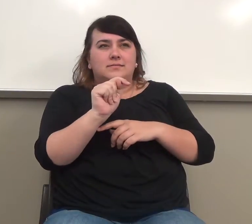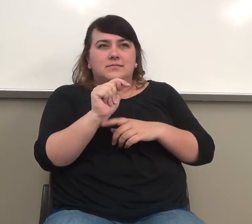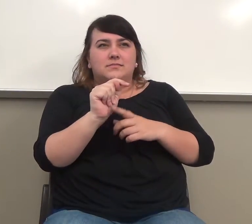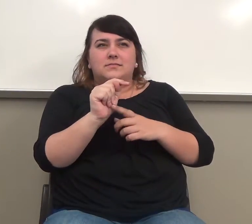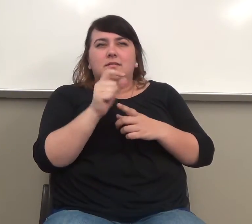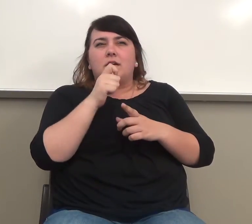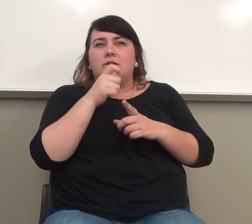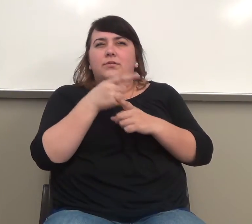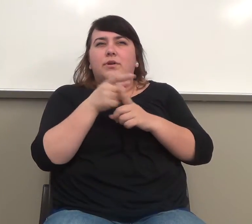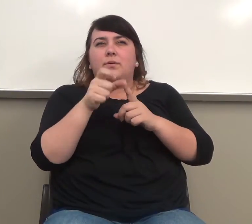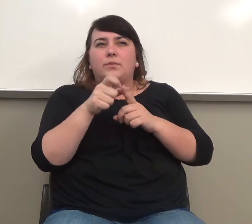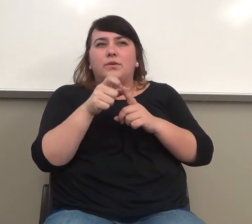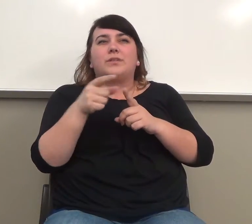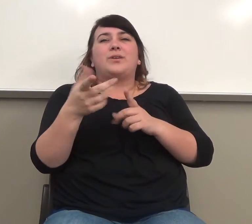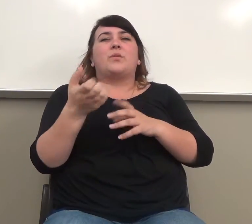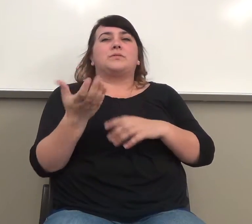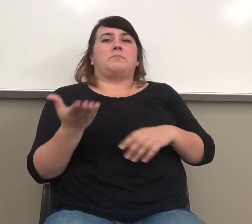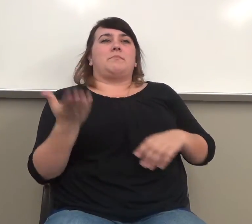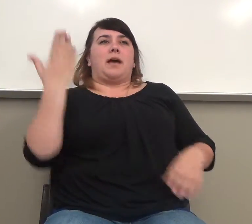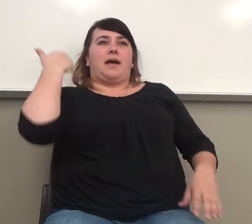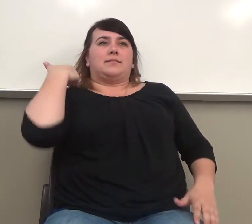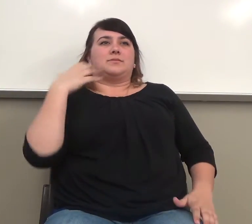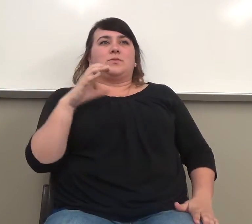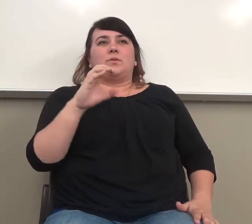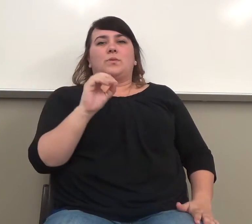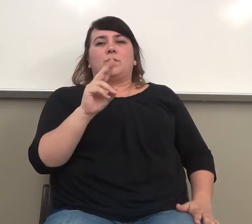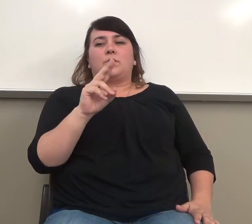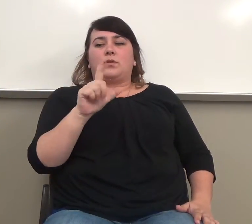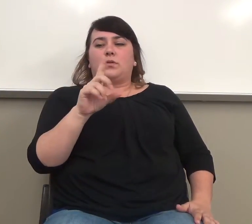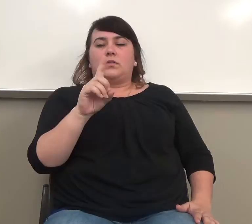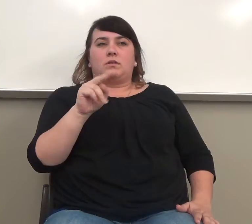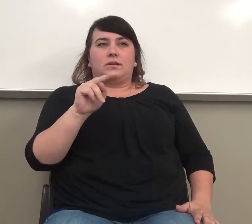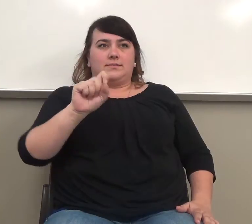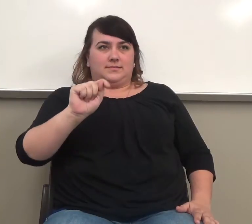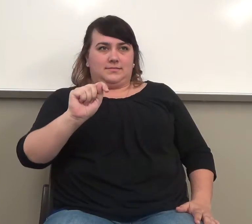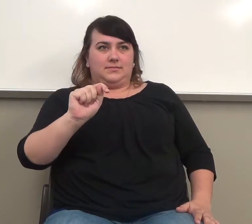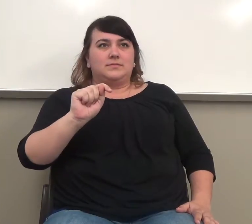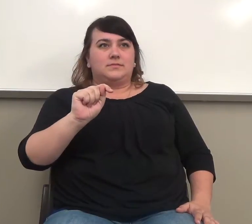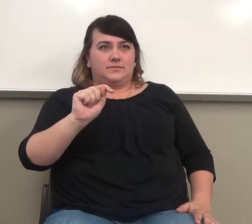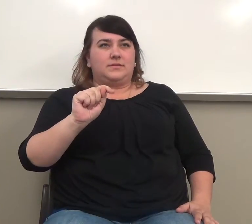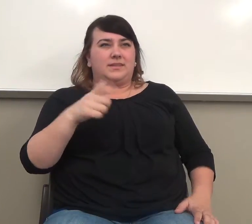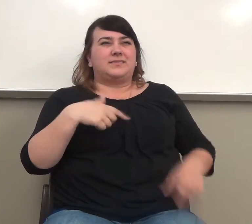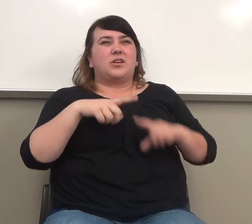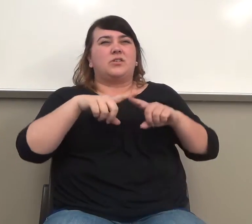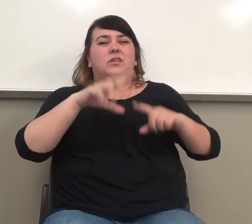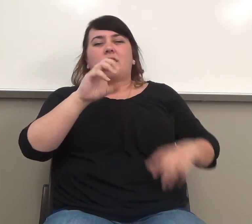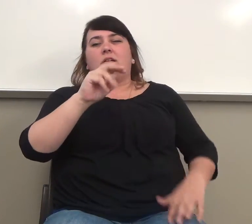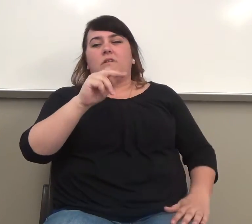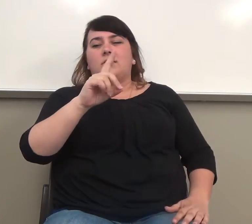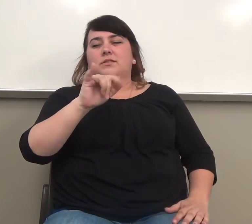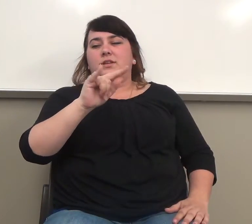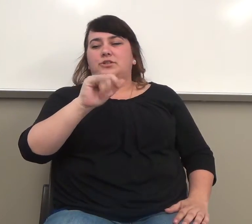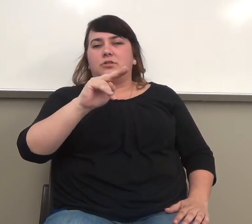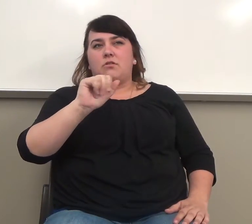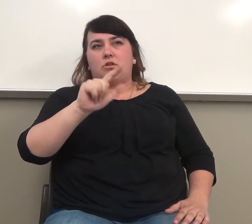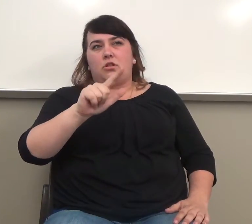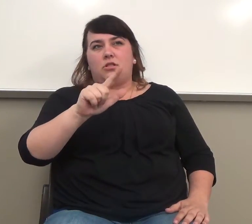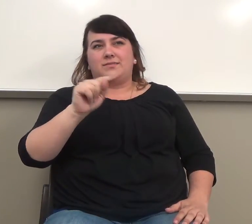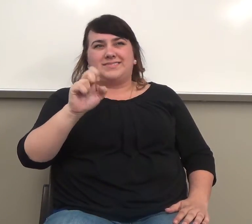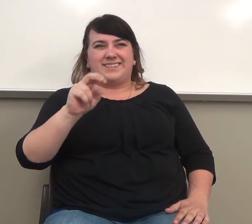Couldn't. Couldn't. Yeah. He wants that, what's called a conditional tense. And we're talking about tense. A lot of this, you don't have to worry about, oh my God, I've never